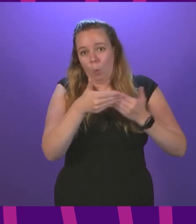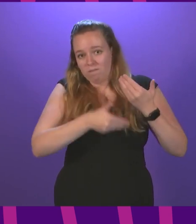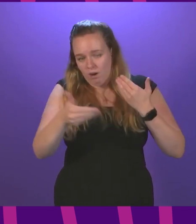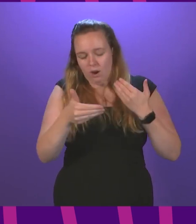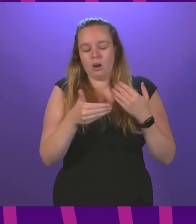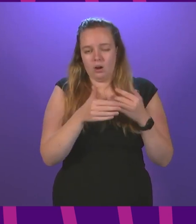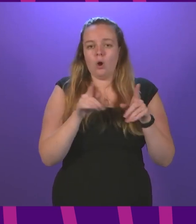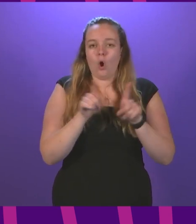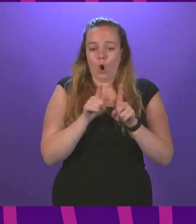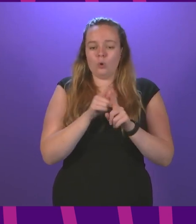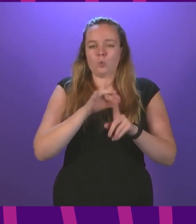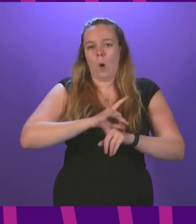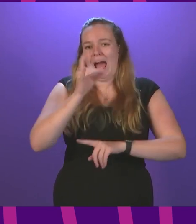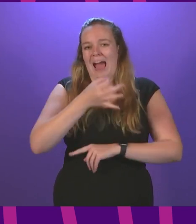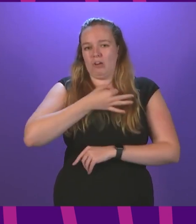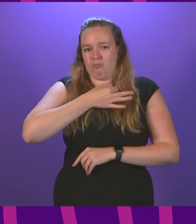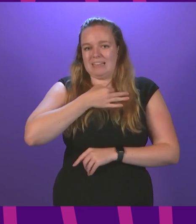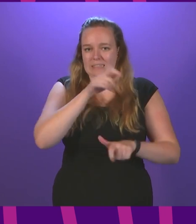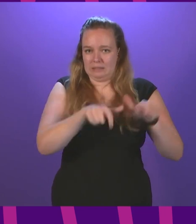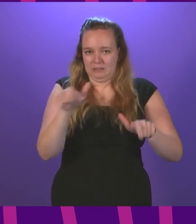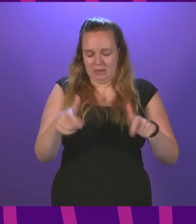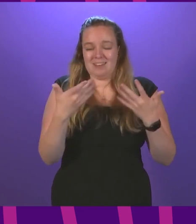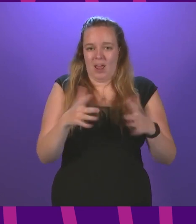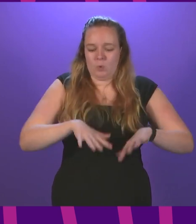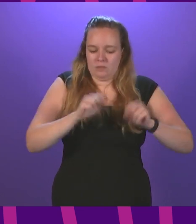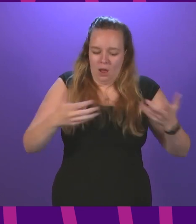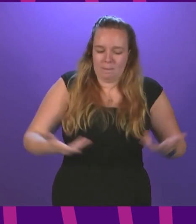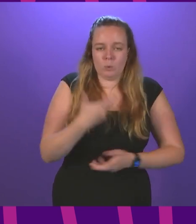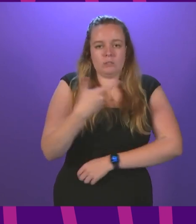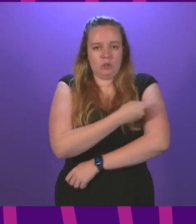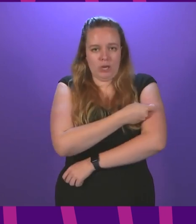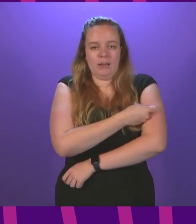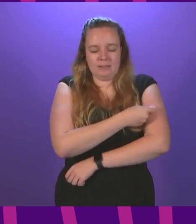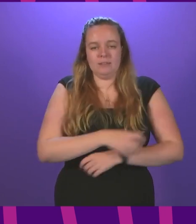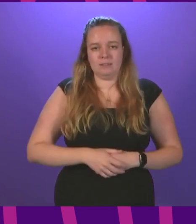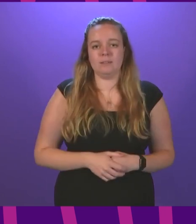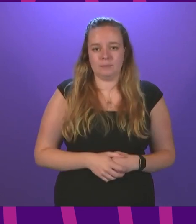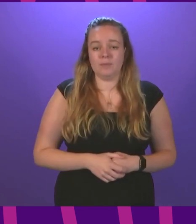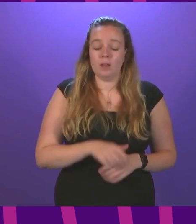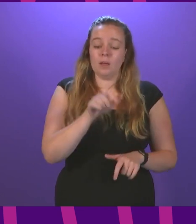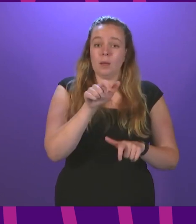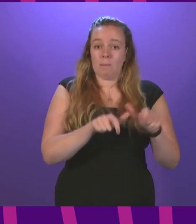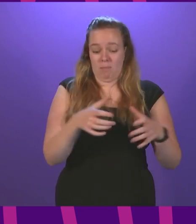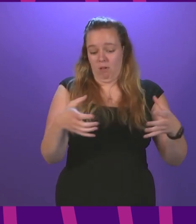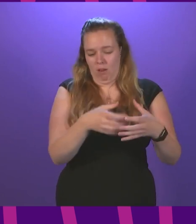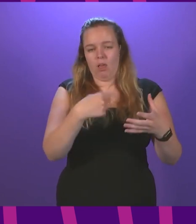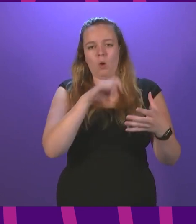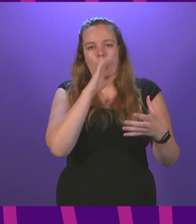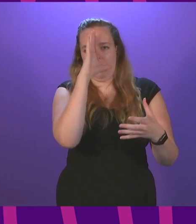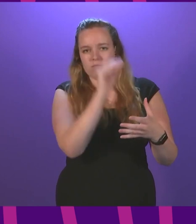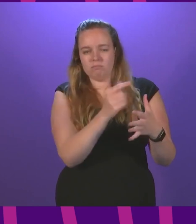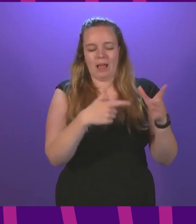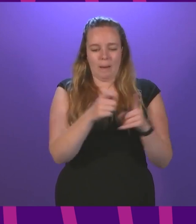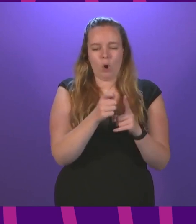and also those on the highest risk list will start to get booster jags too. People in these groups will be notified of